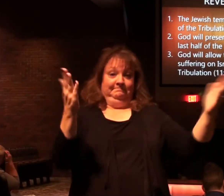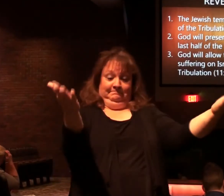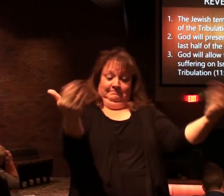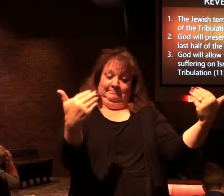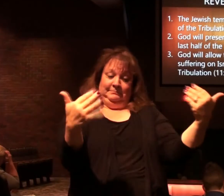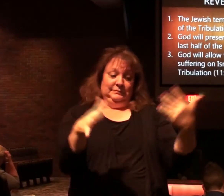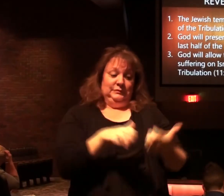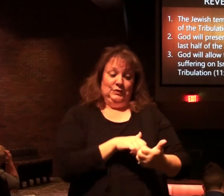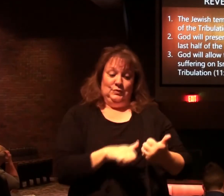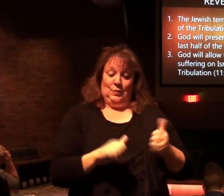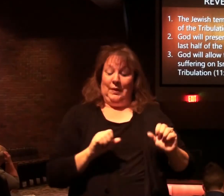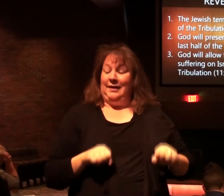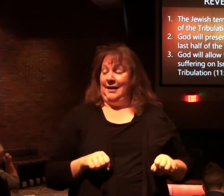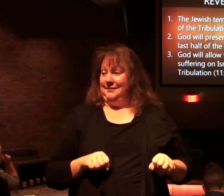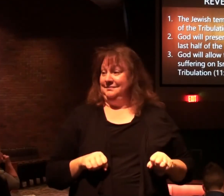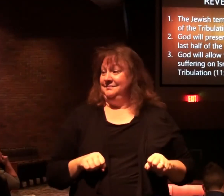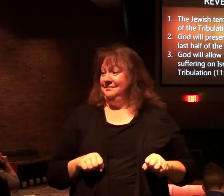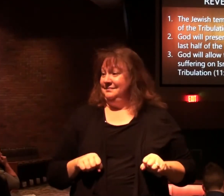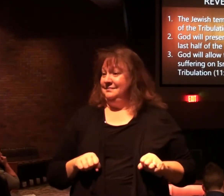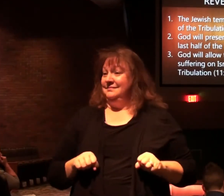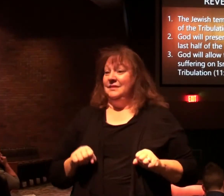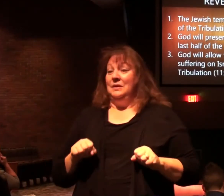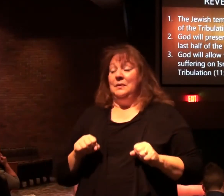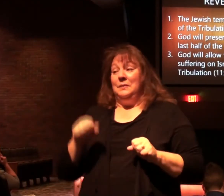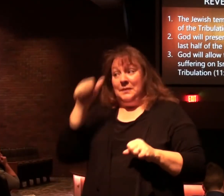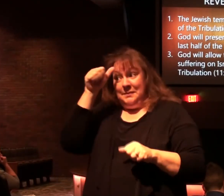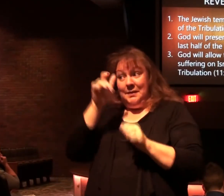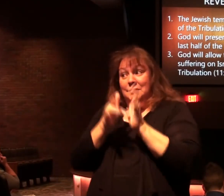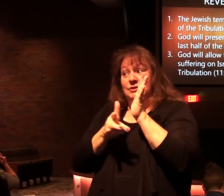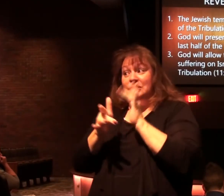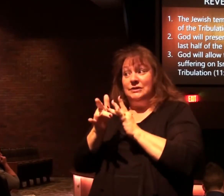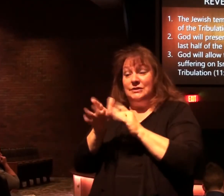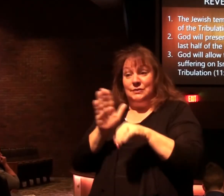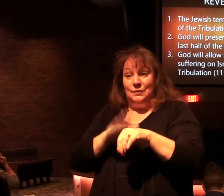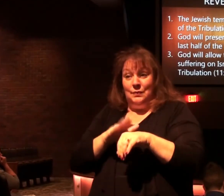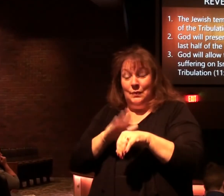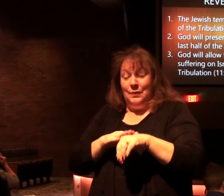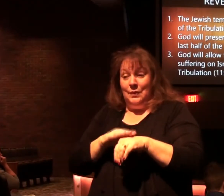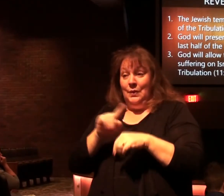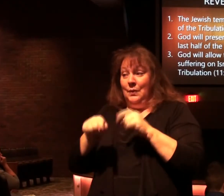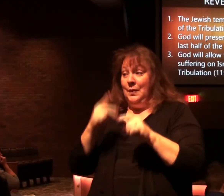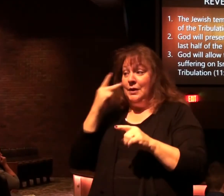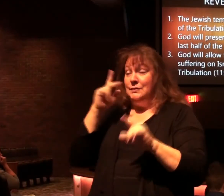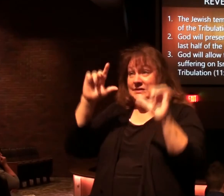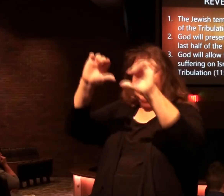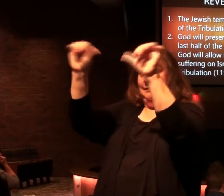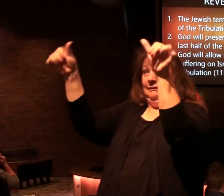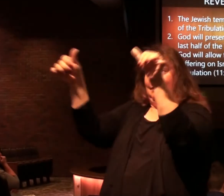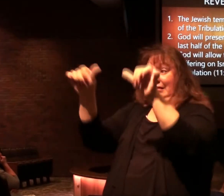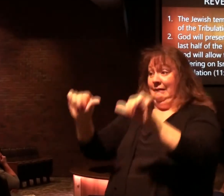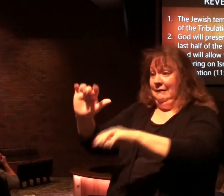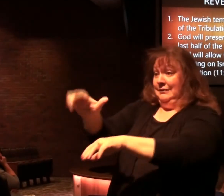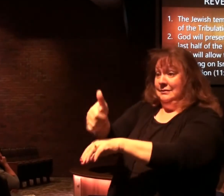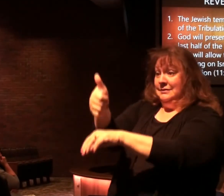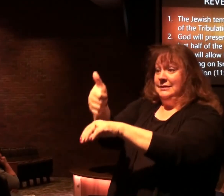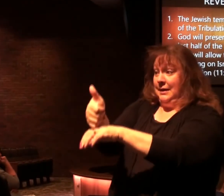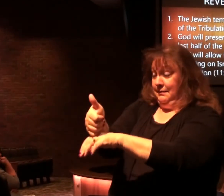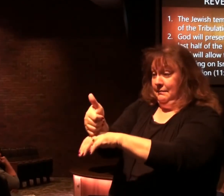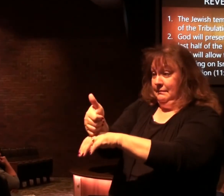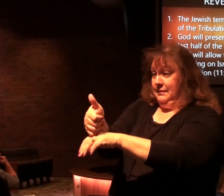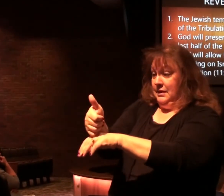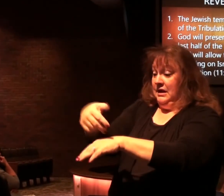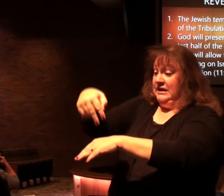So when we talked about, remember Jesus warned the Jews. When you see the abomination of consolation spoken of by Daniel the prophet,